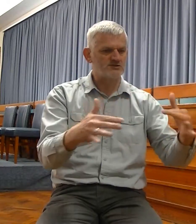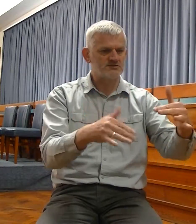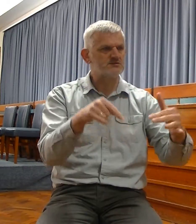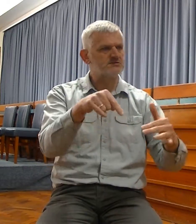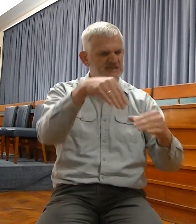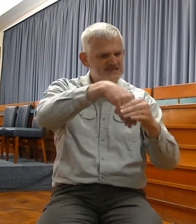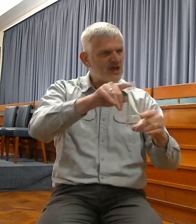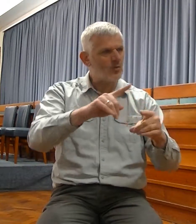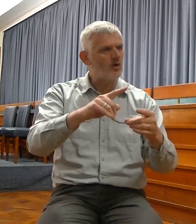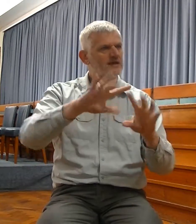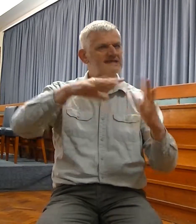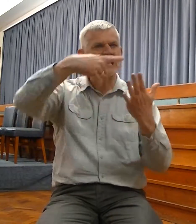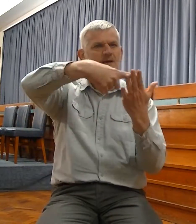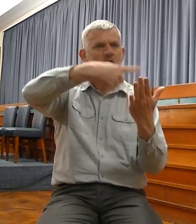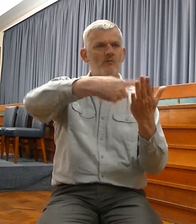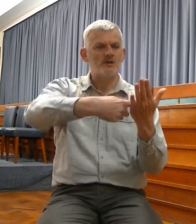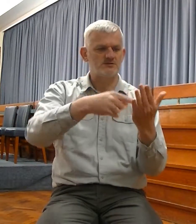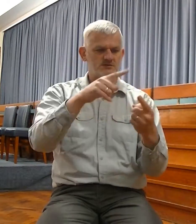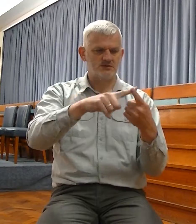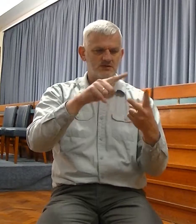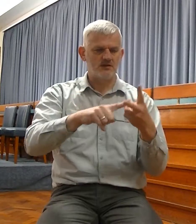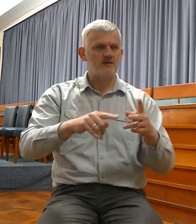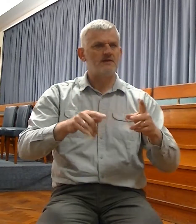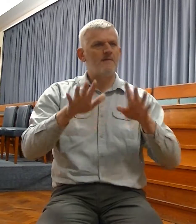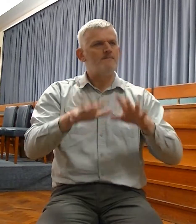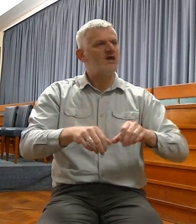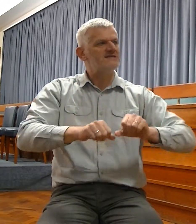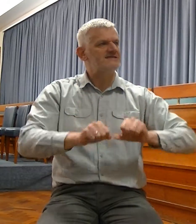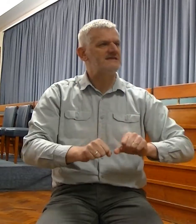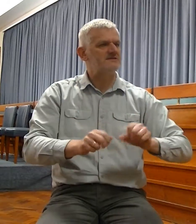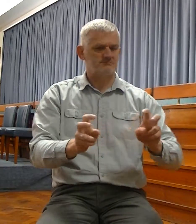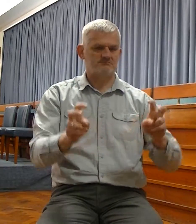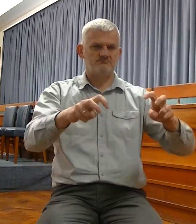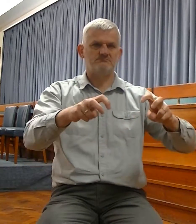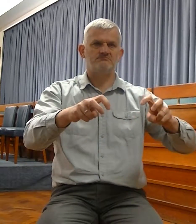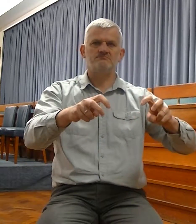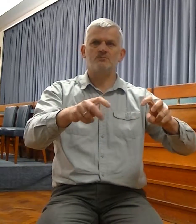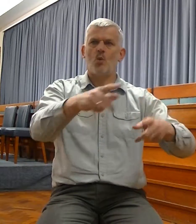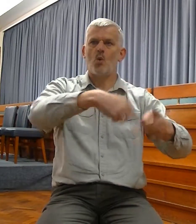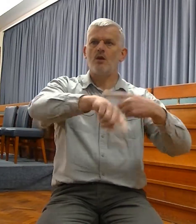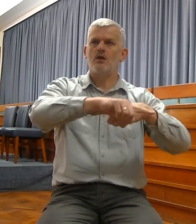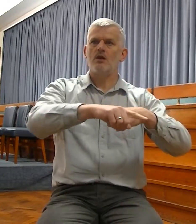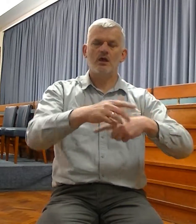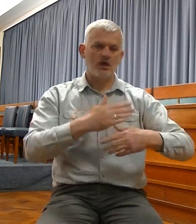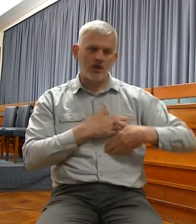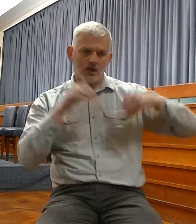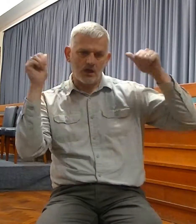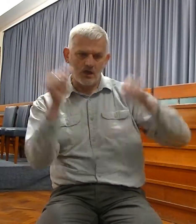and which had the mercy seat, and the symbols of mercy? Well, you won't talk about the ark of the covenant